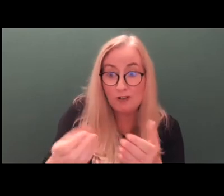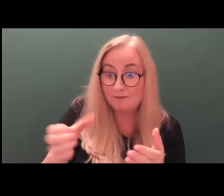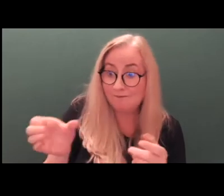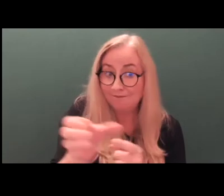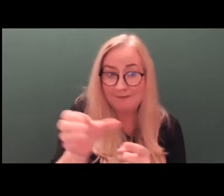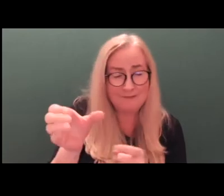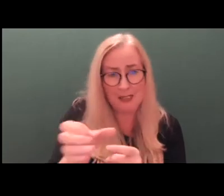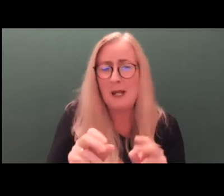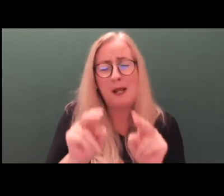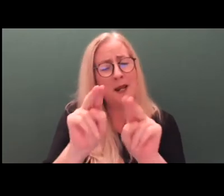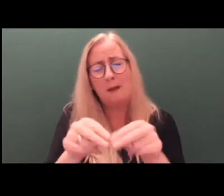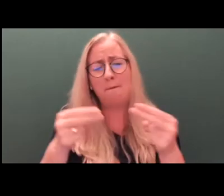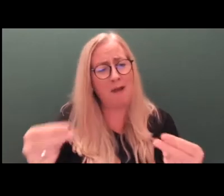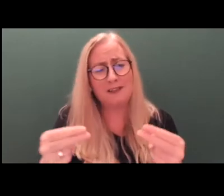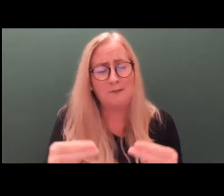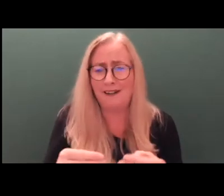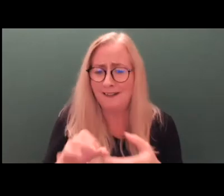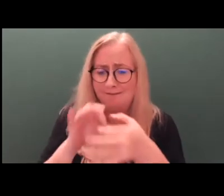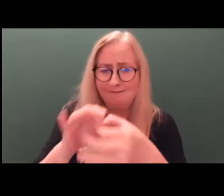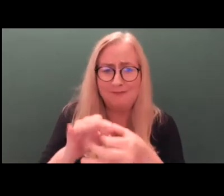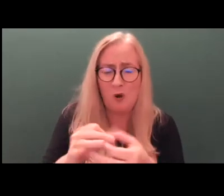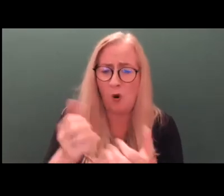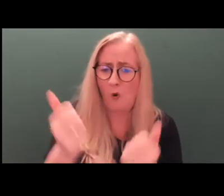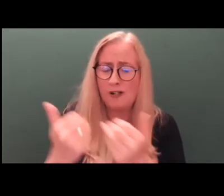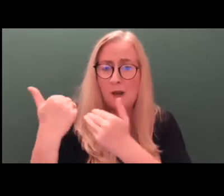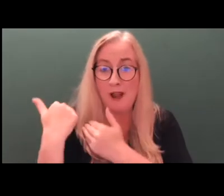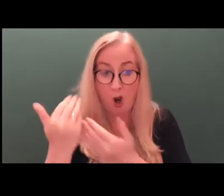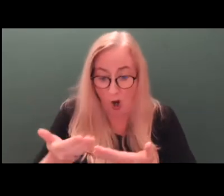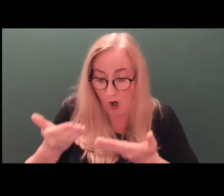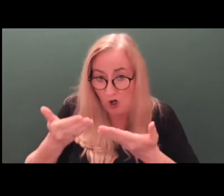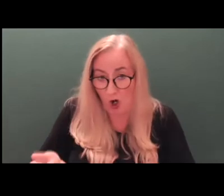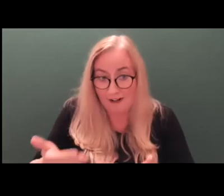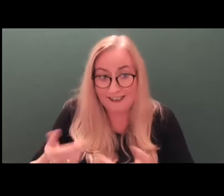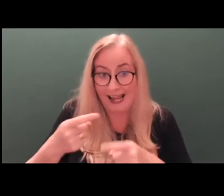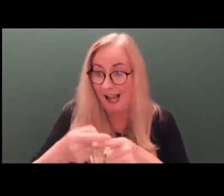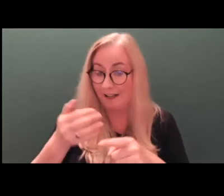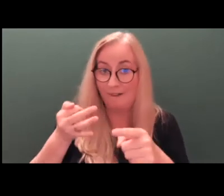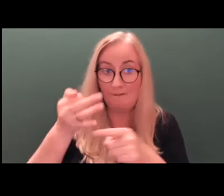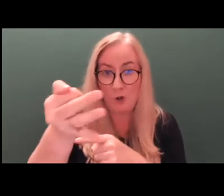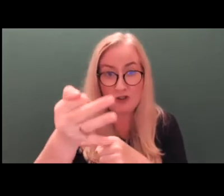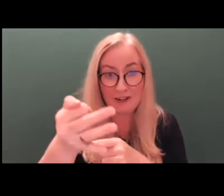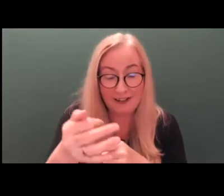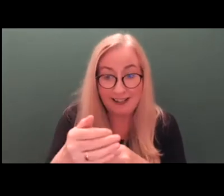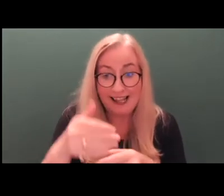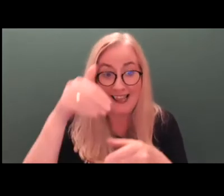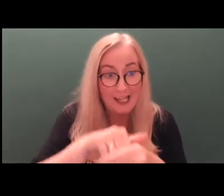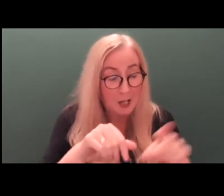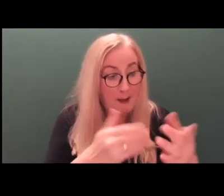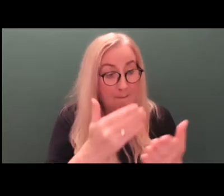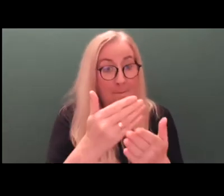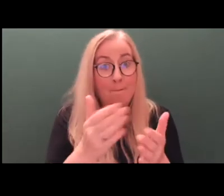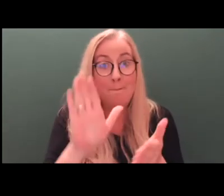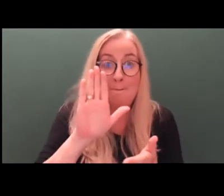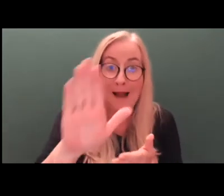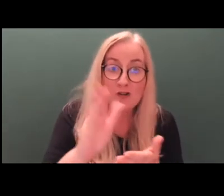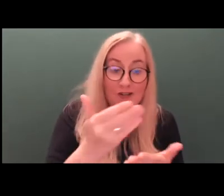impossible to meet the Court's obligations, both current and prospective, within the mandatory three-year statutory